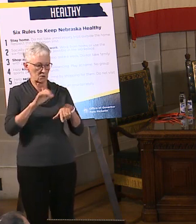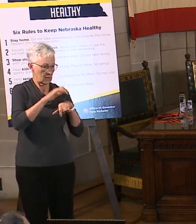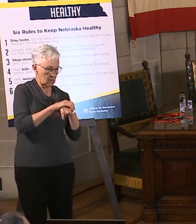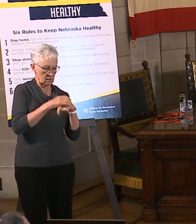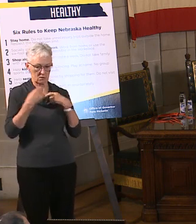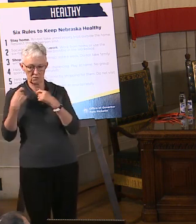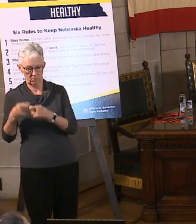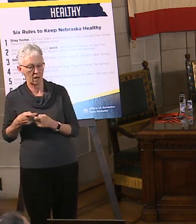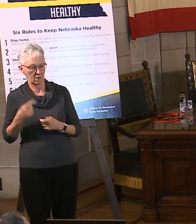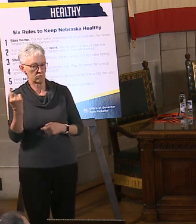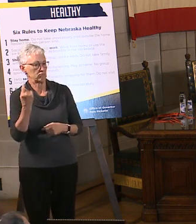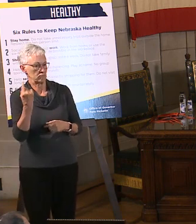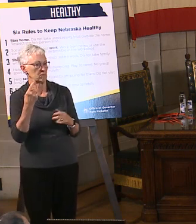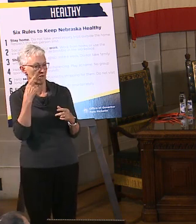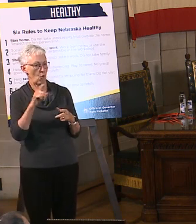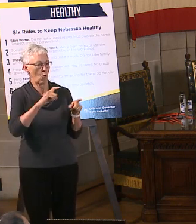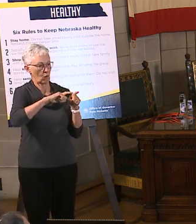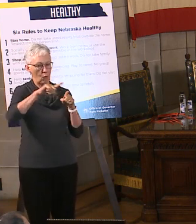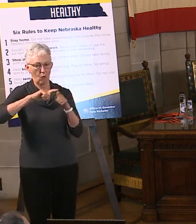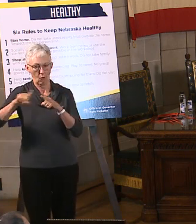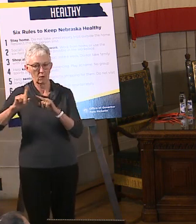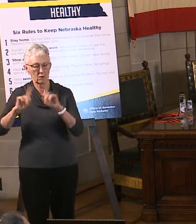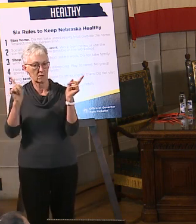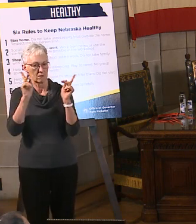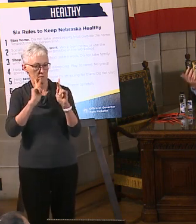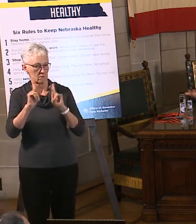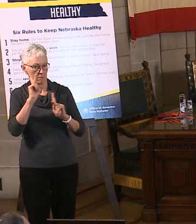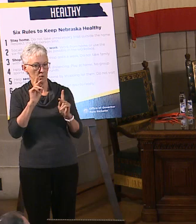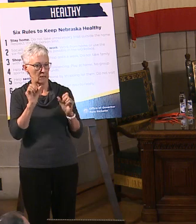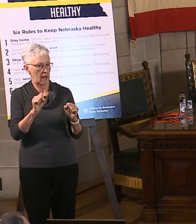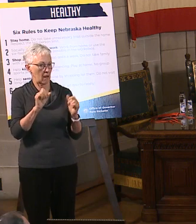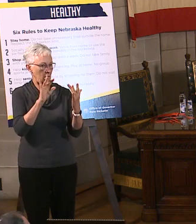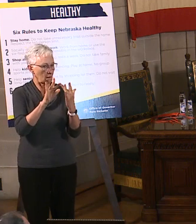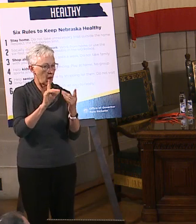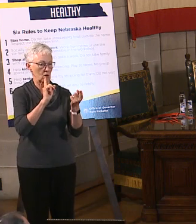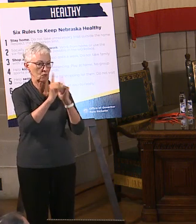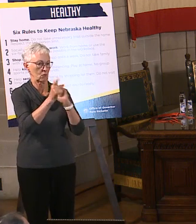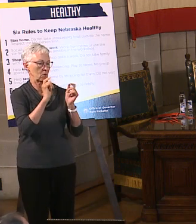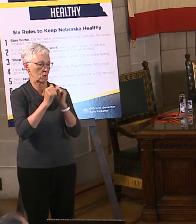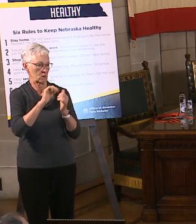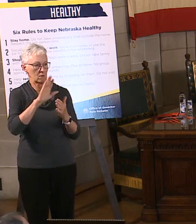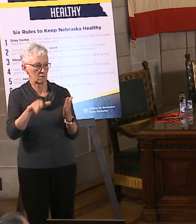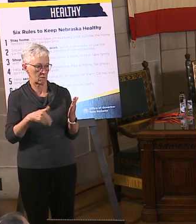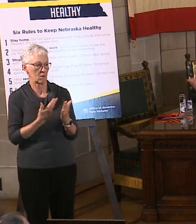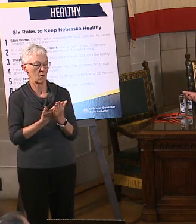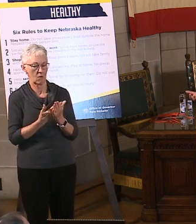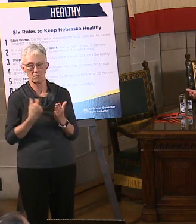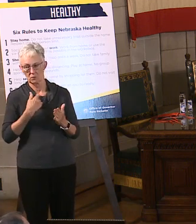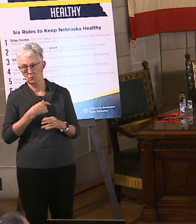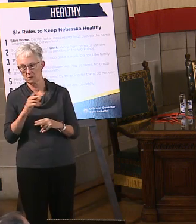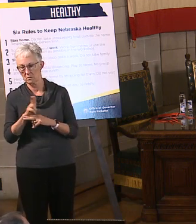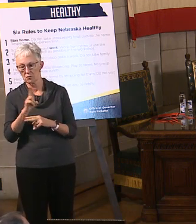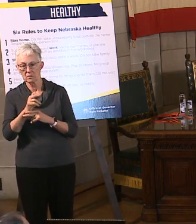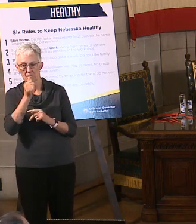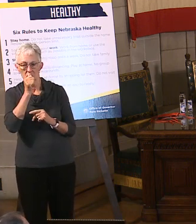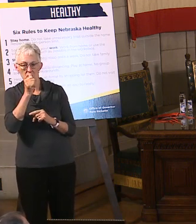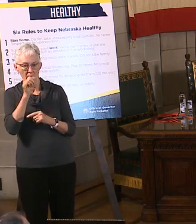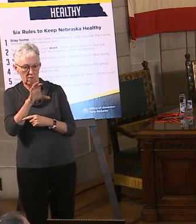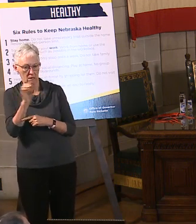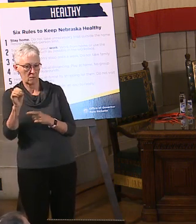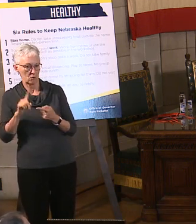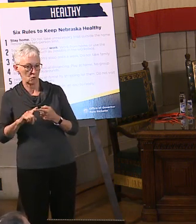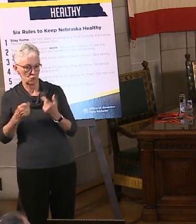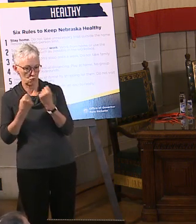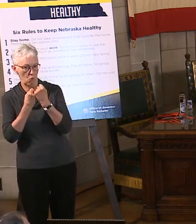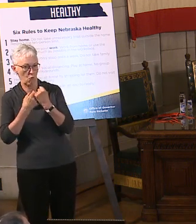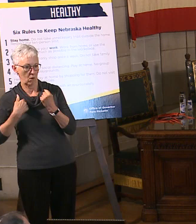teammates go back to their regular jobs while bringing in, you know, private firms to be able to do this contact tracing for the long term. So that's kind of our overall